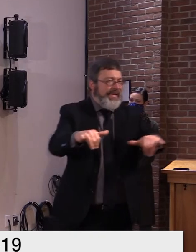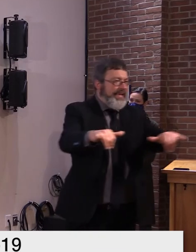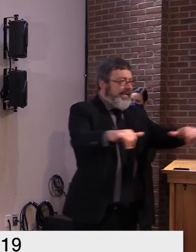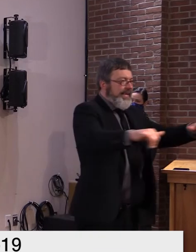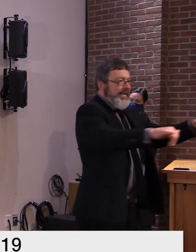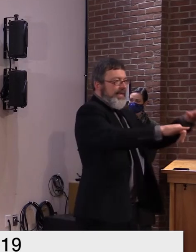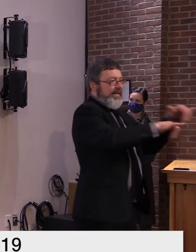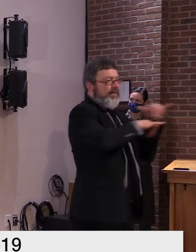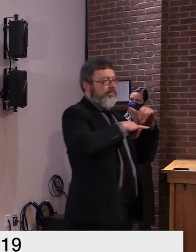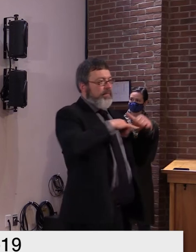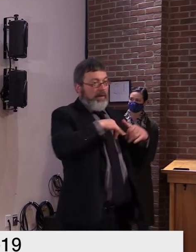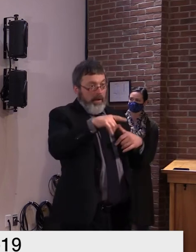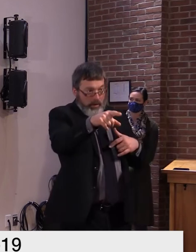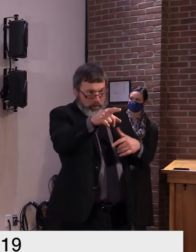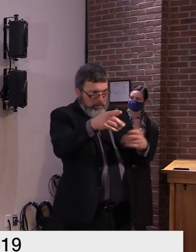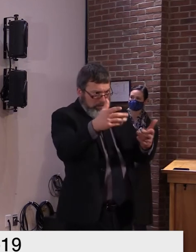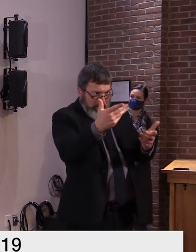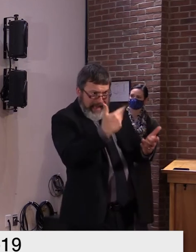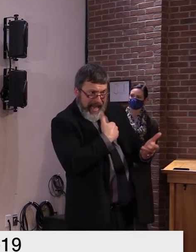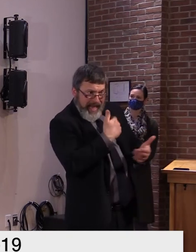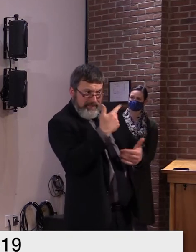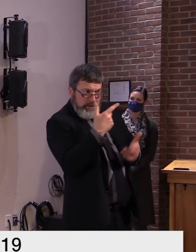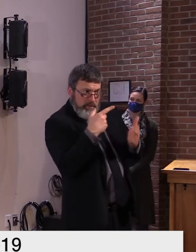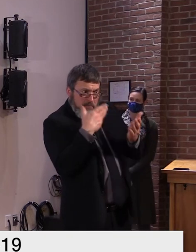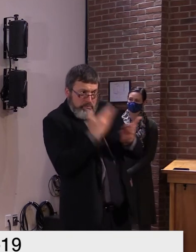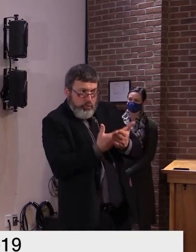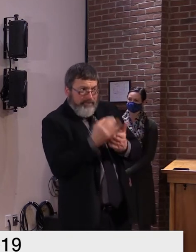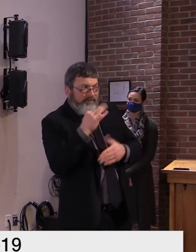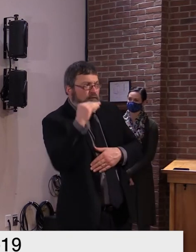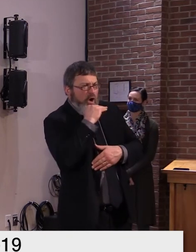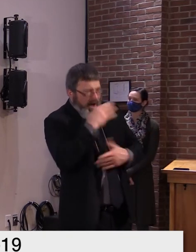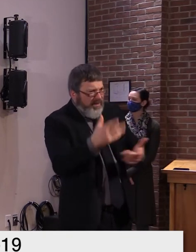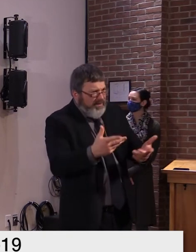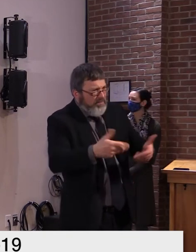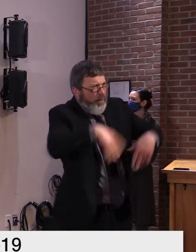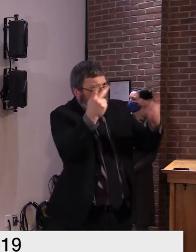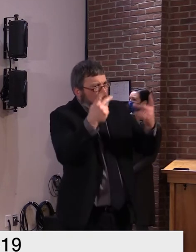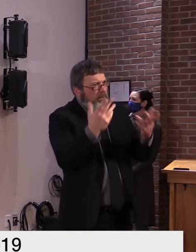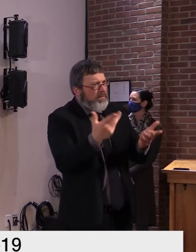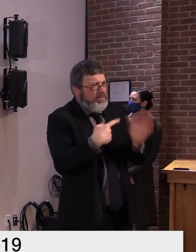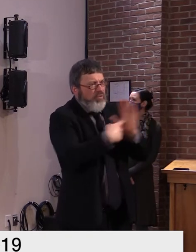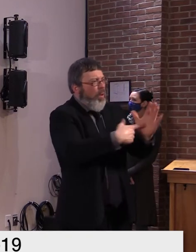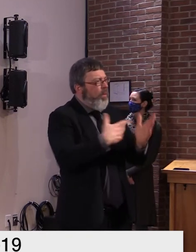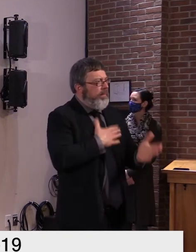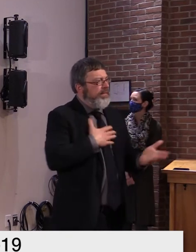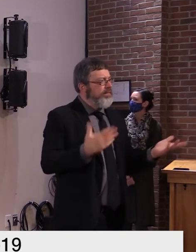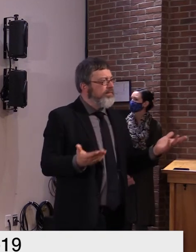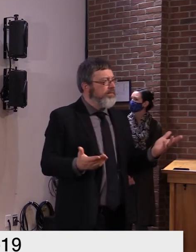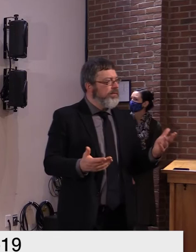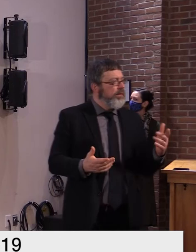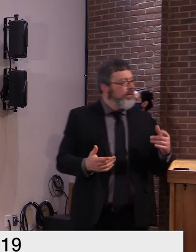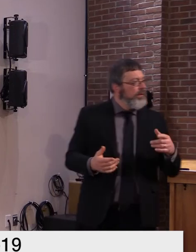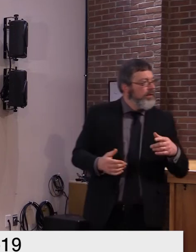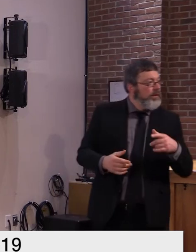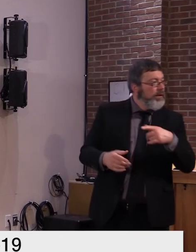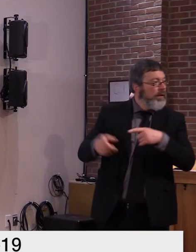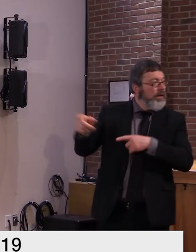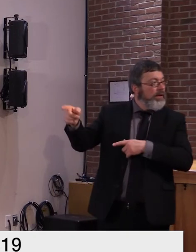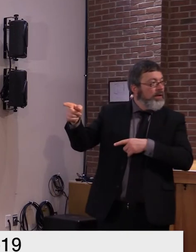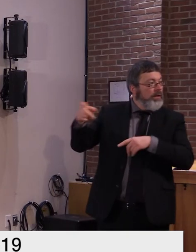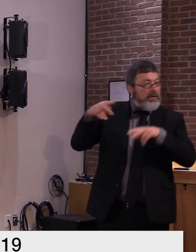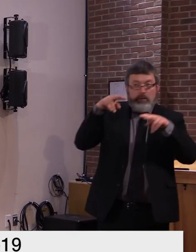is what they should do, which we haven't seen. Have you been watching? I haven't been watching anything